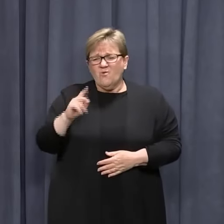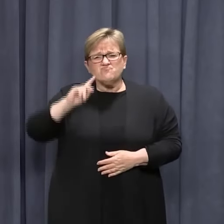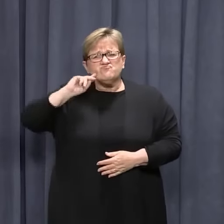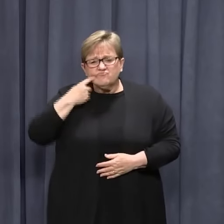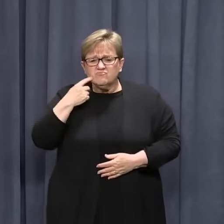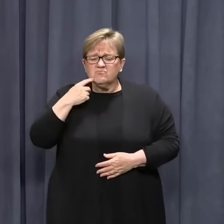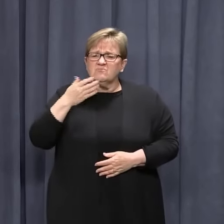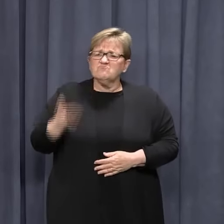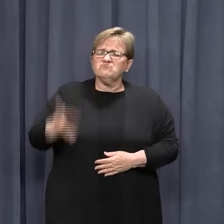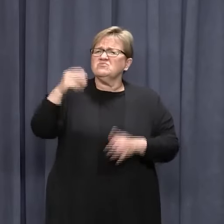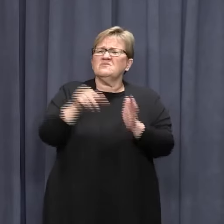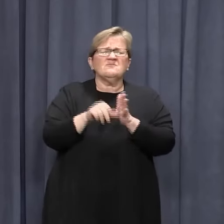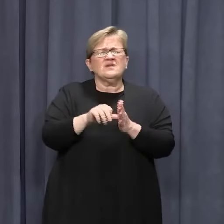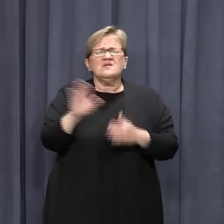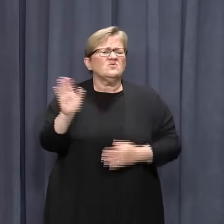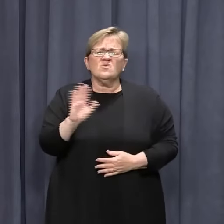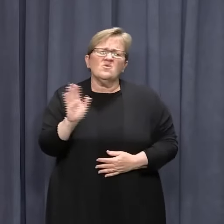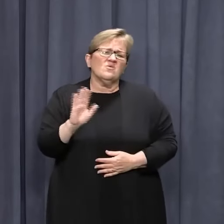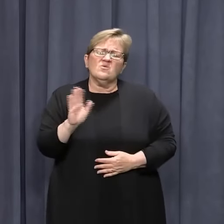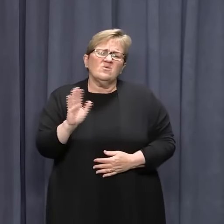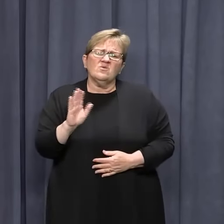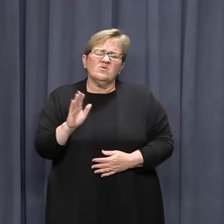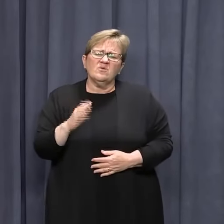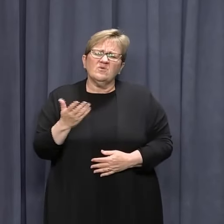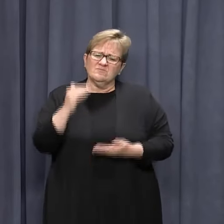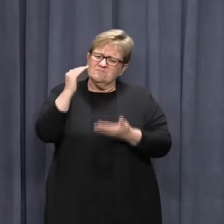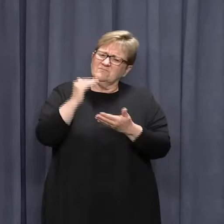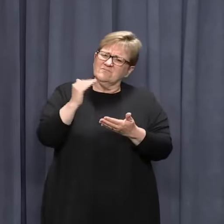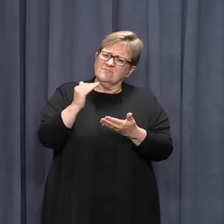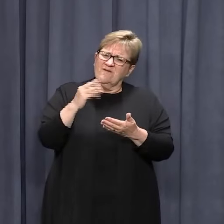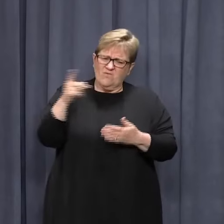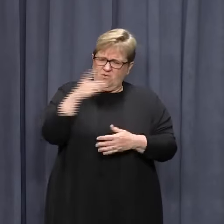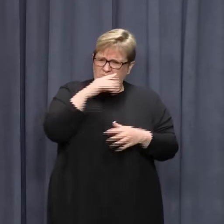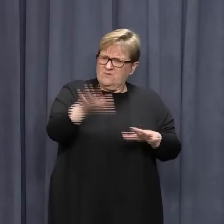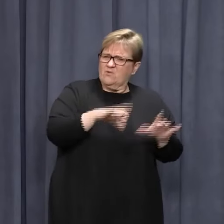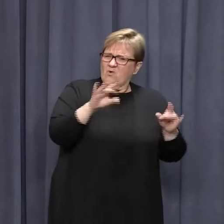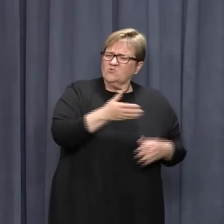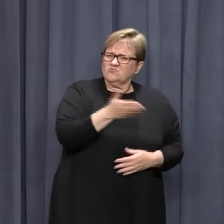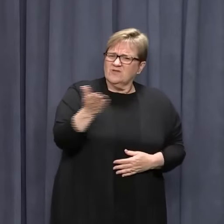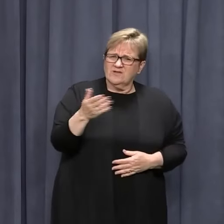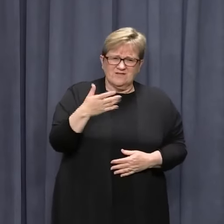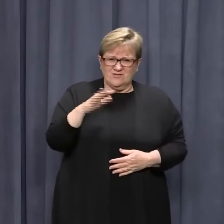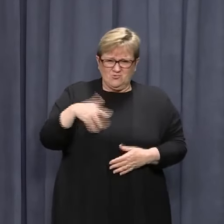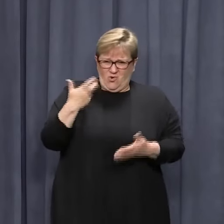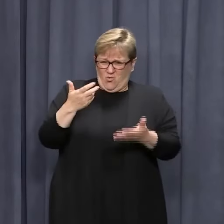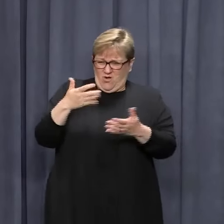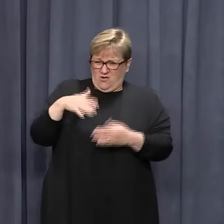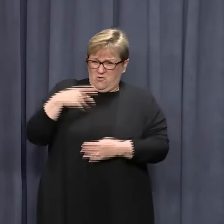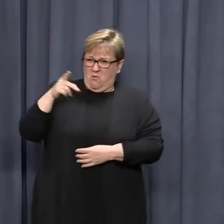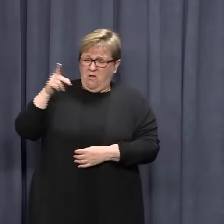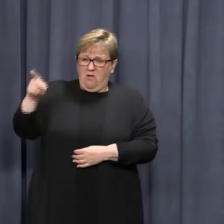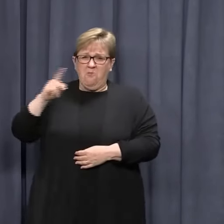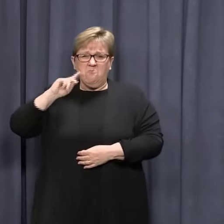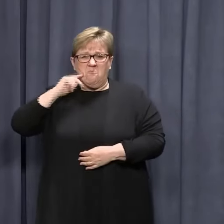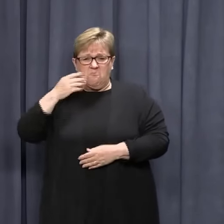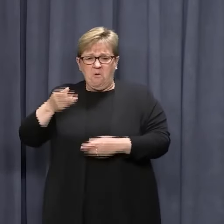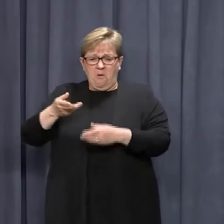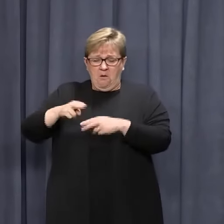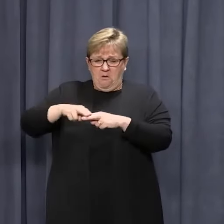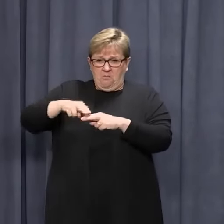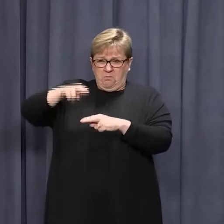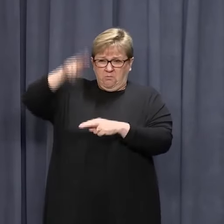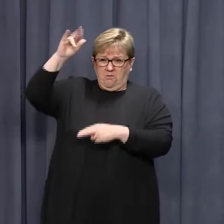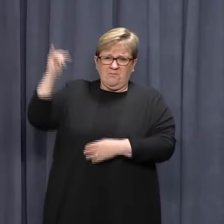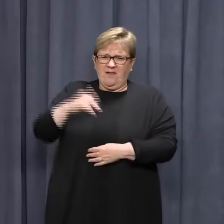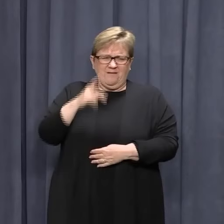gouge customers. And obviously, the consumers of Australia won't appreciate it if that sort of conduct does take